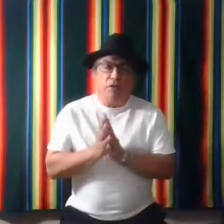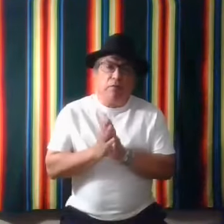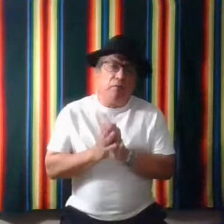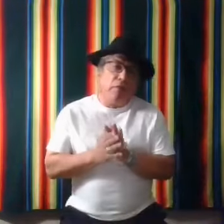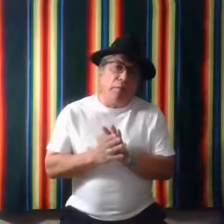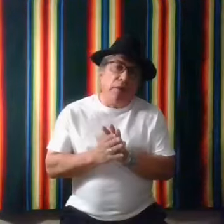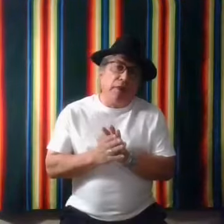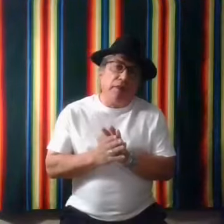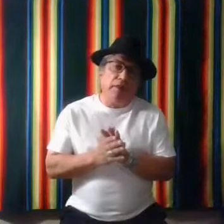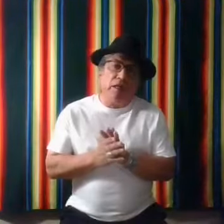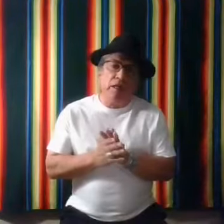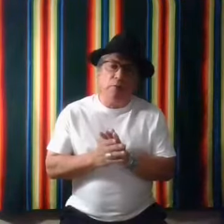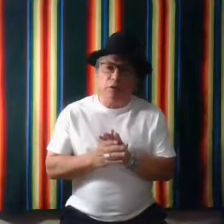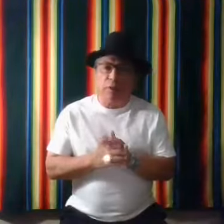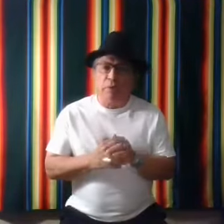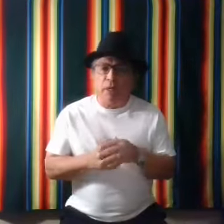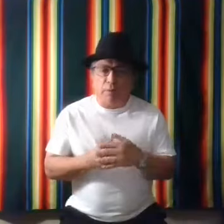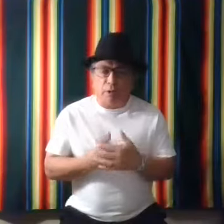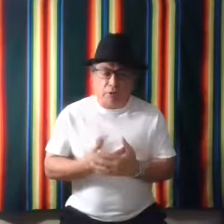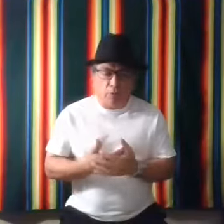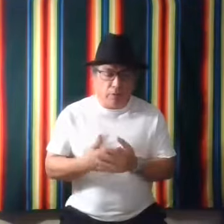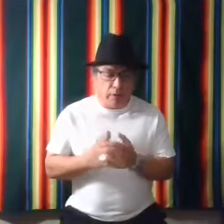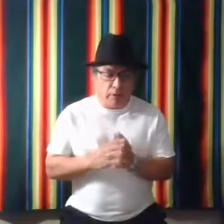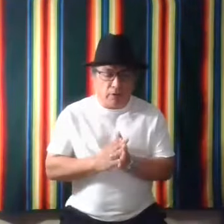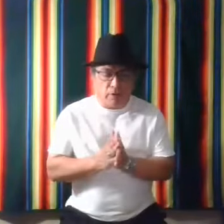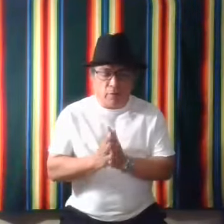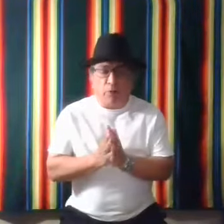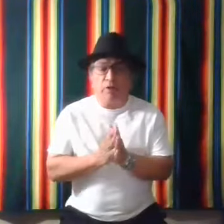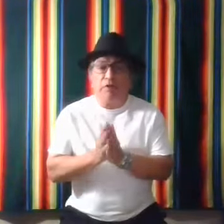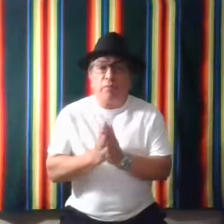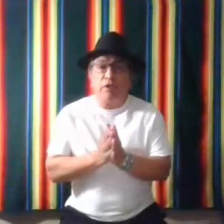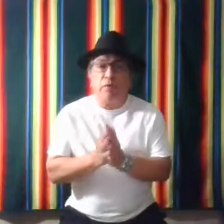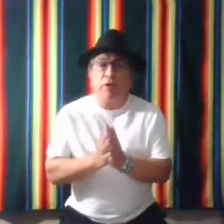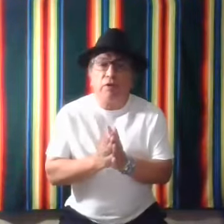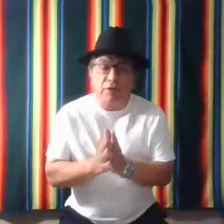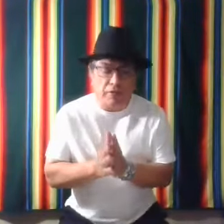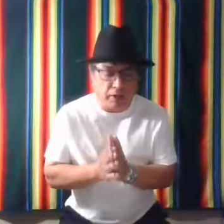American Indian sign language speaker, Mike Positopa, and it's an honor and privilege to be here with you this evening.